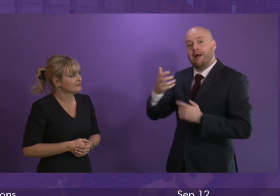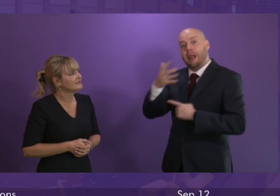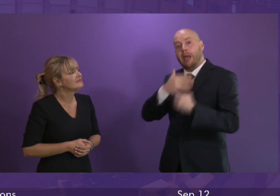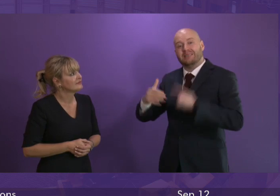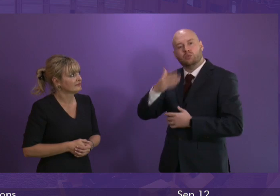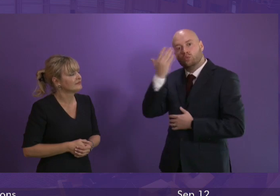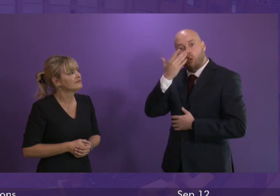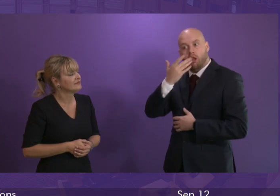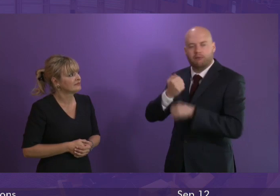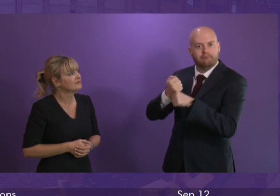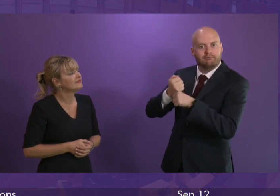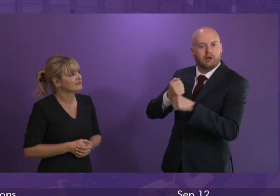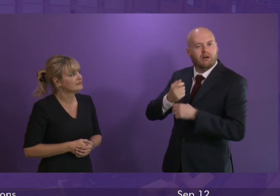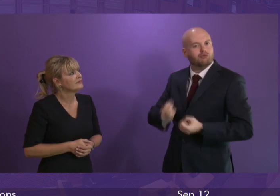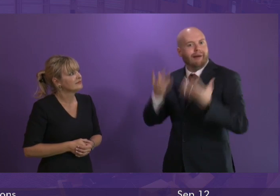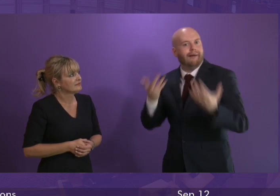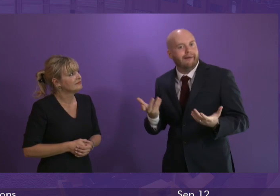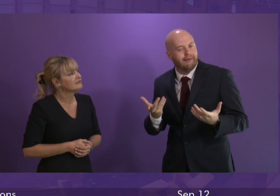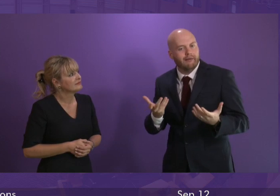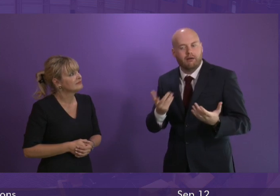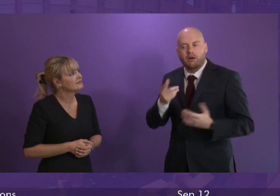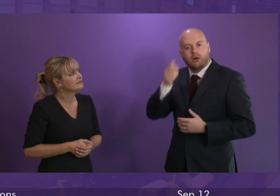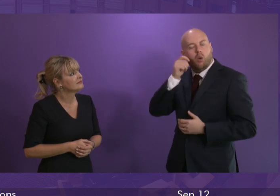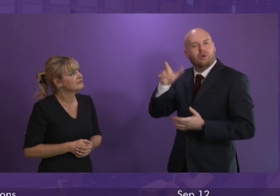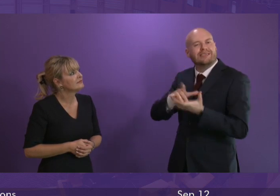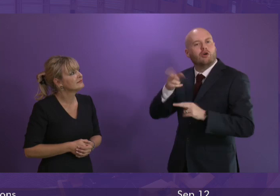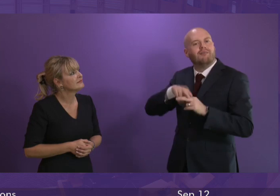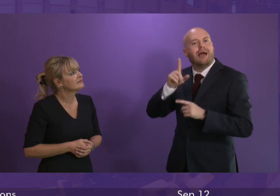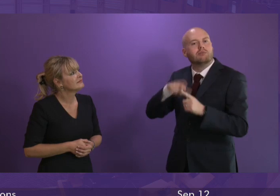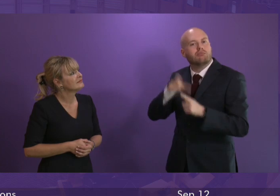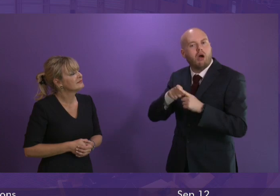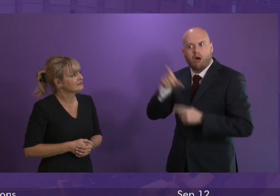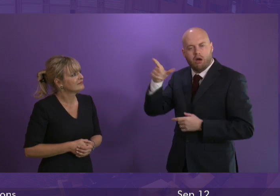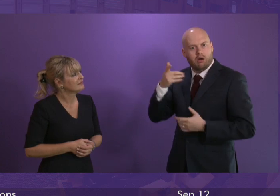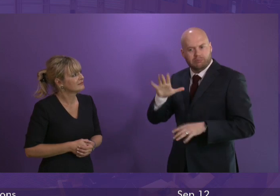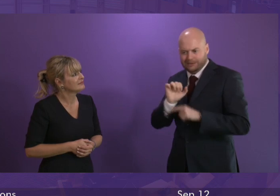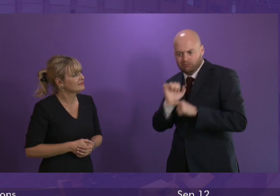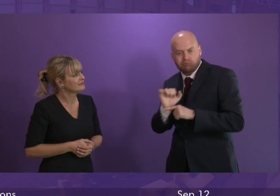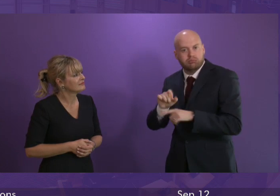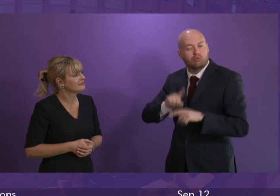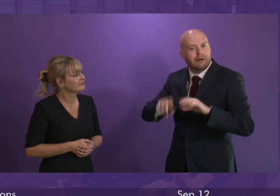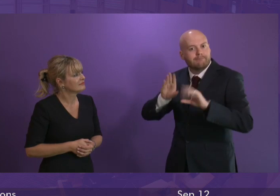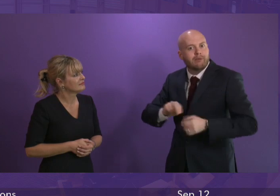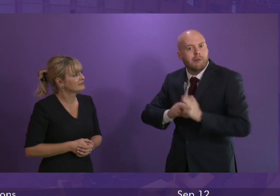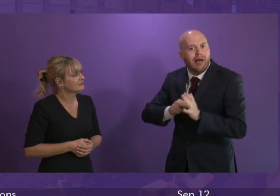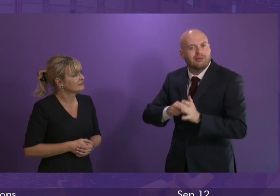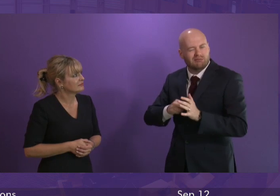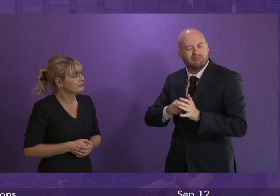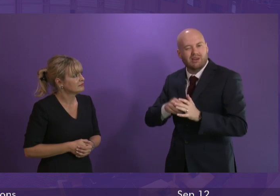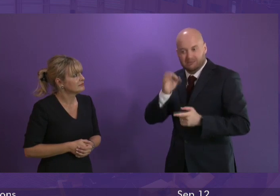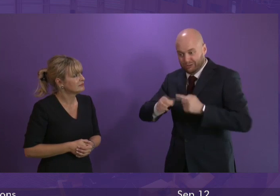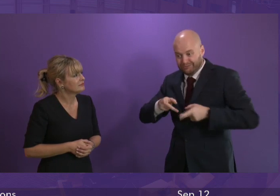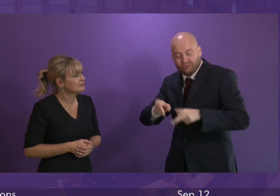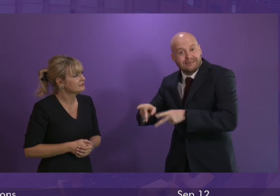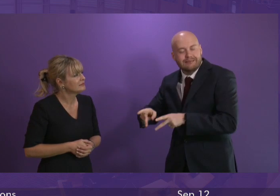be aware that the City of Edinburgh Council has refused permission for the planned rally to use certain streets in the capital and whilst such decisions are properly for the council